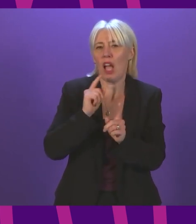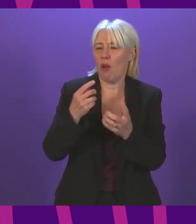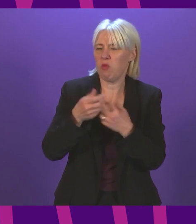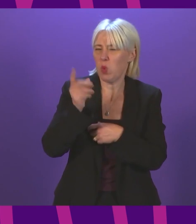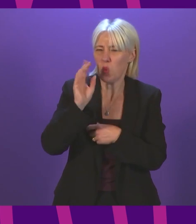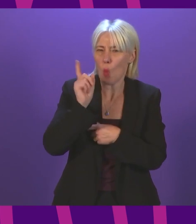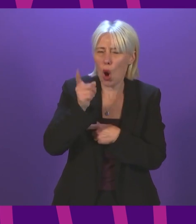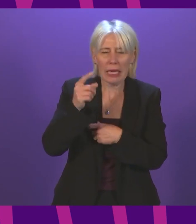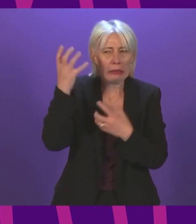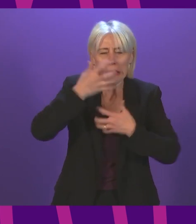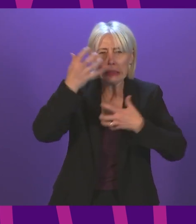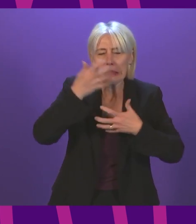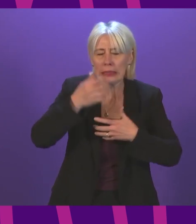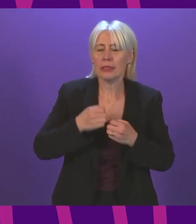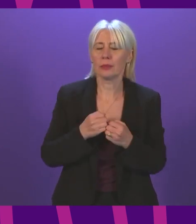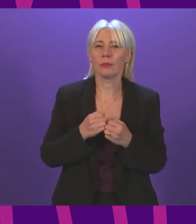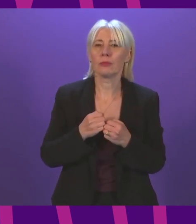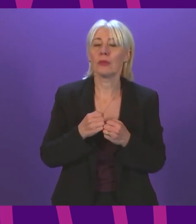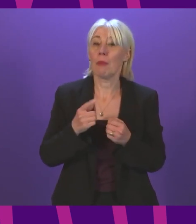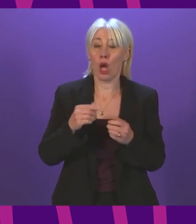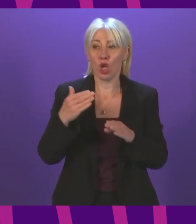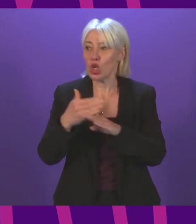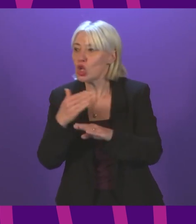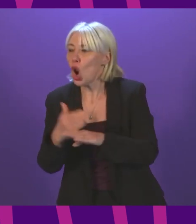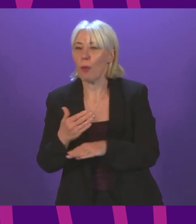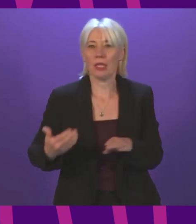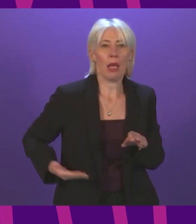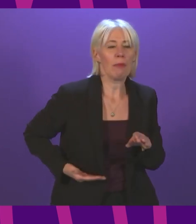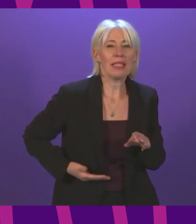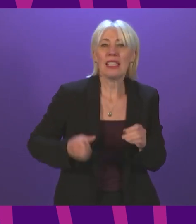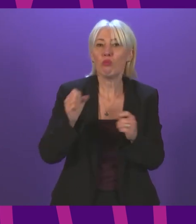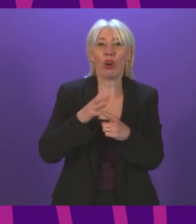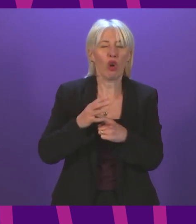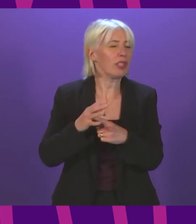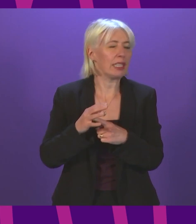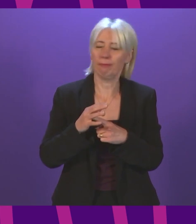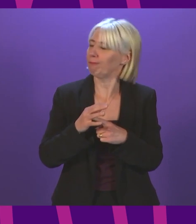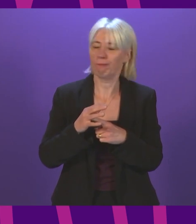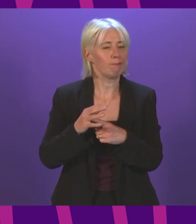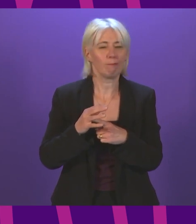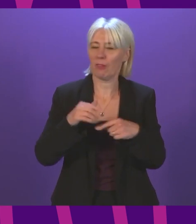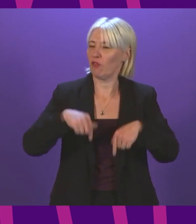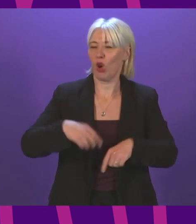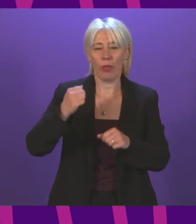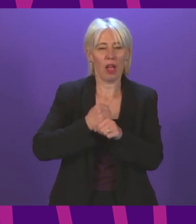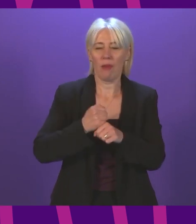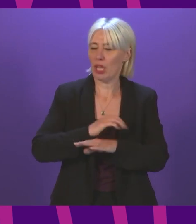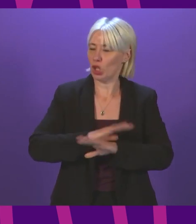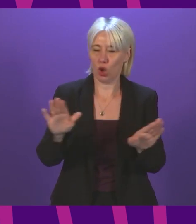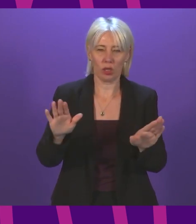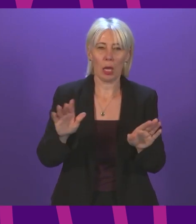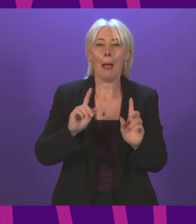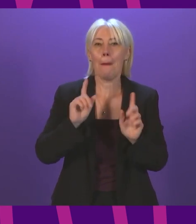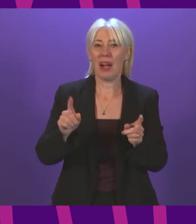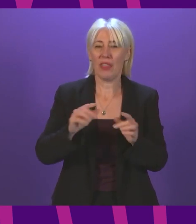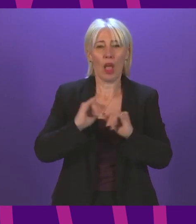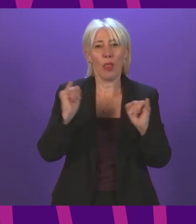promises of a reset, it is clear that jobs and businesses are still not the priority of the priority government. But it is the spiralling